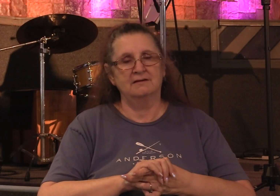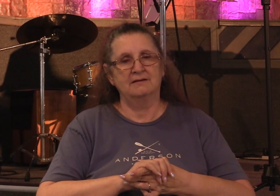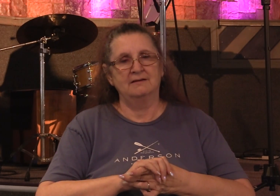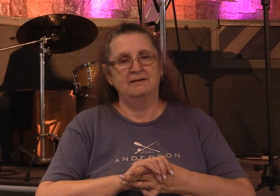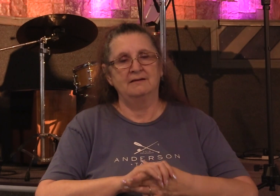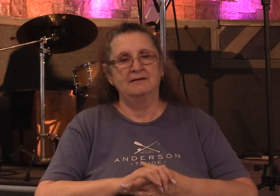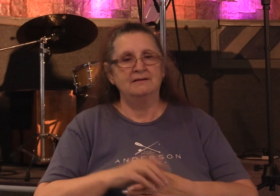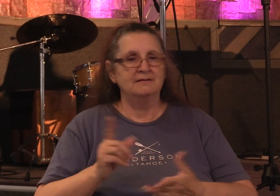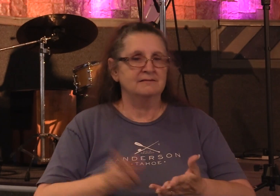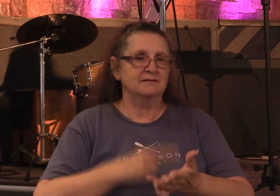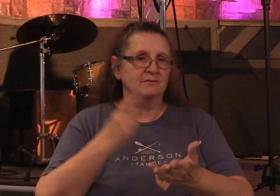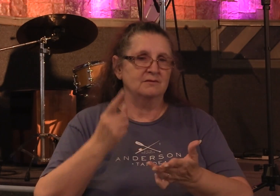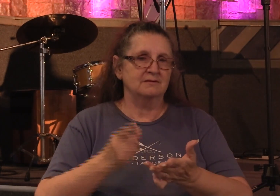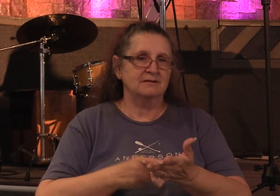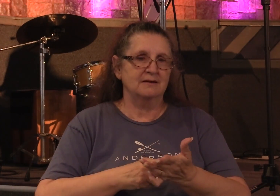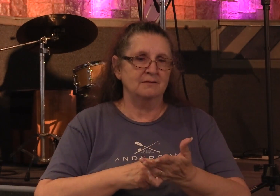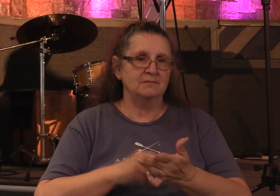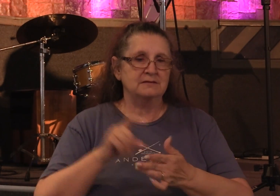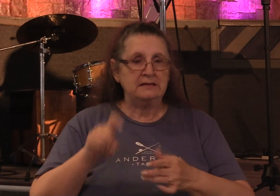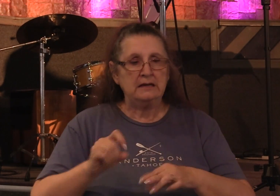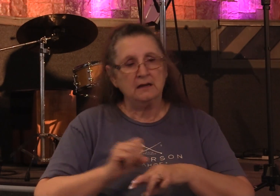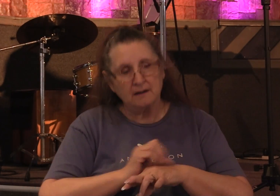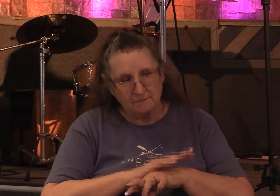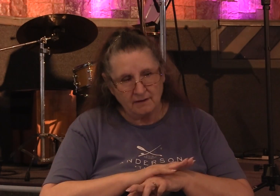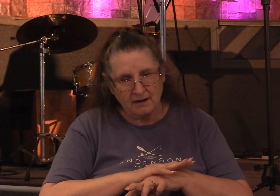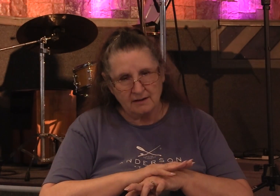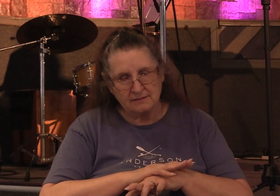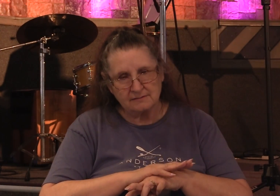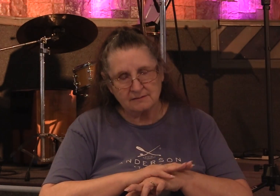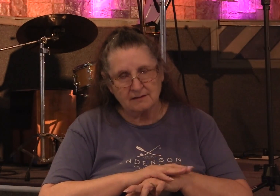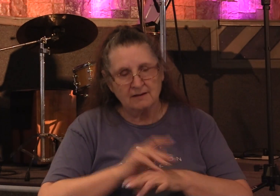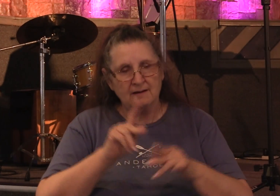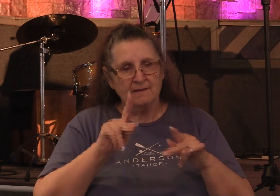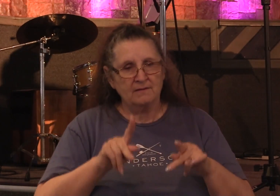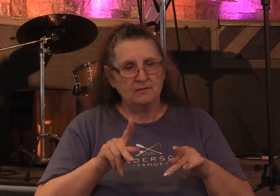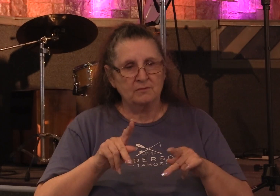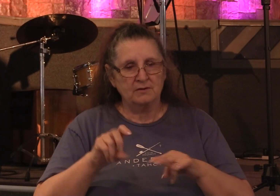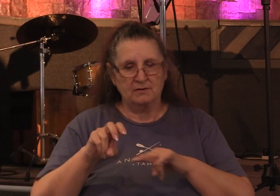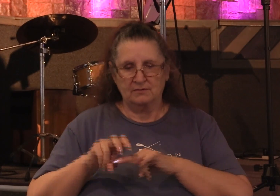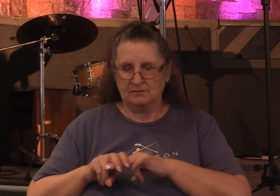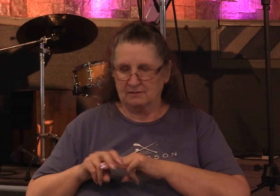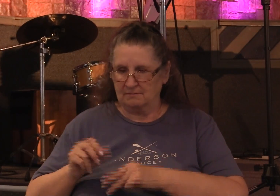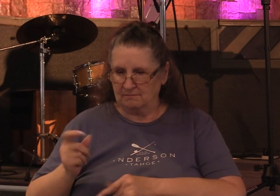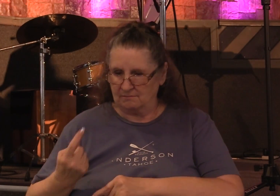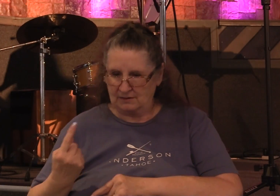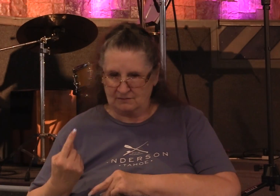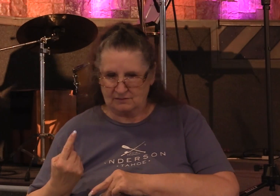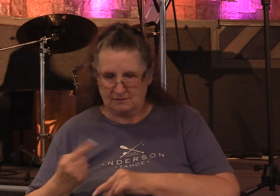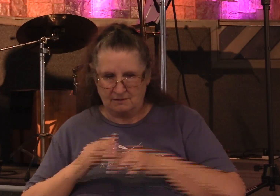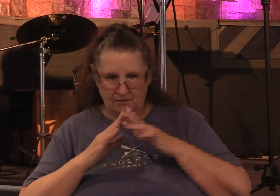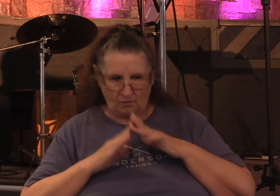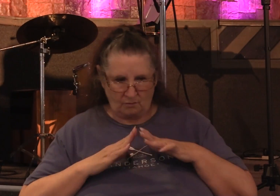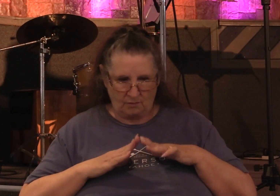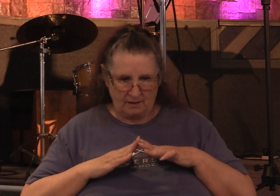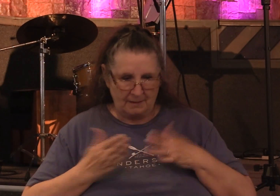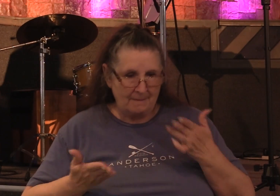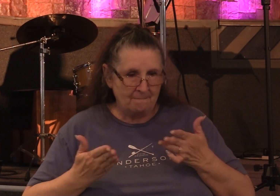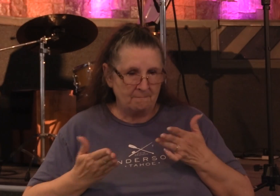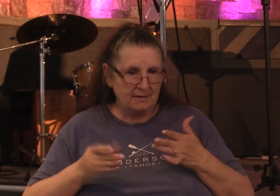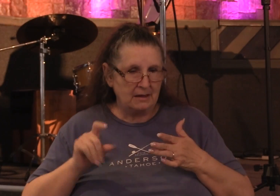Sometimes advice. That person that's always sitting by themselves, that's always quiet, might just need someone to go up